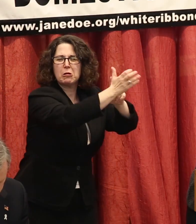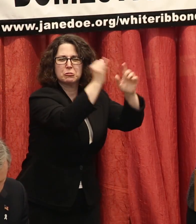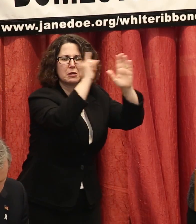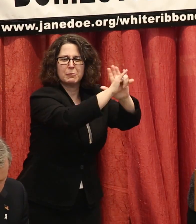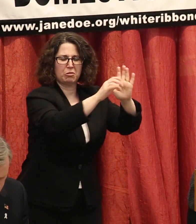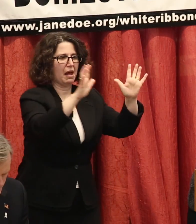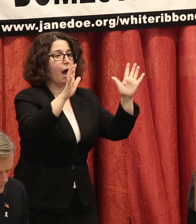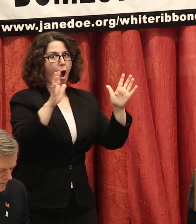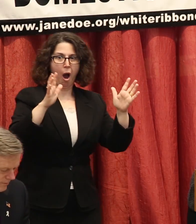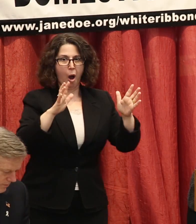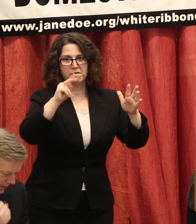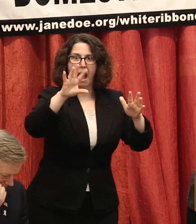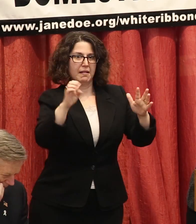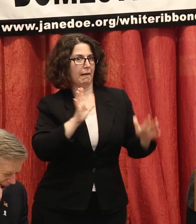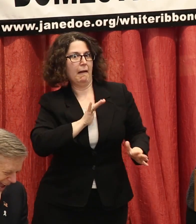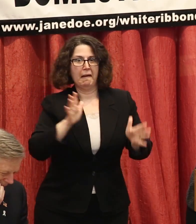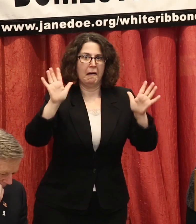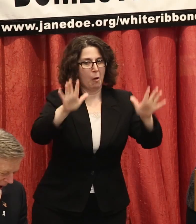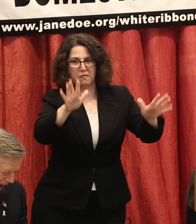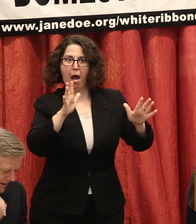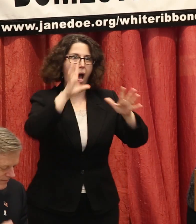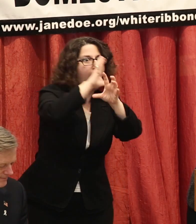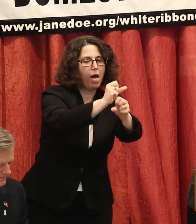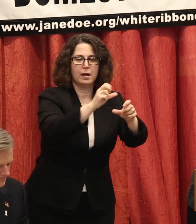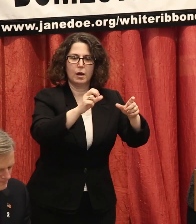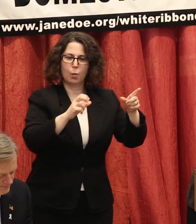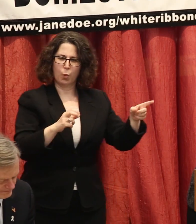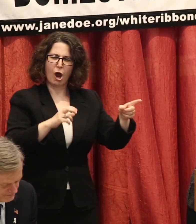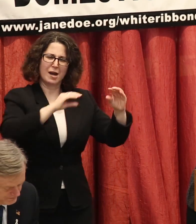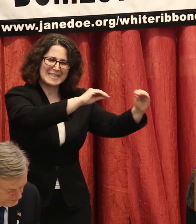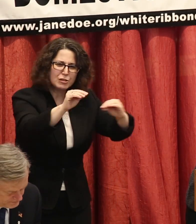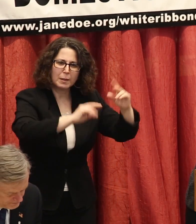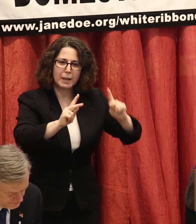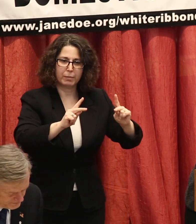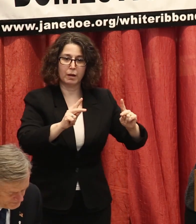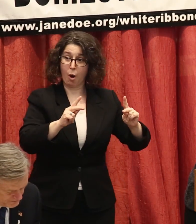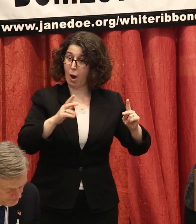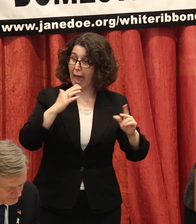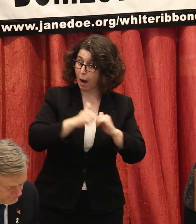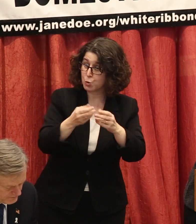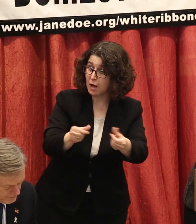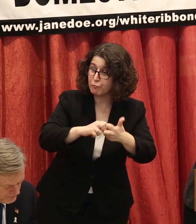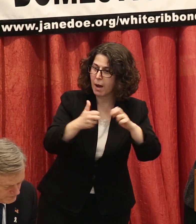the notion that violence is an acceptable solution to problems, and we need to change those messages and those scripts.